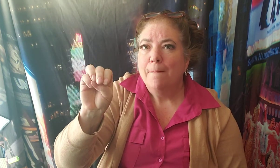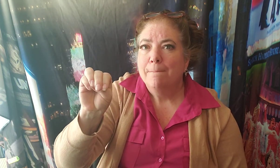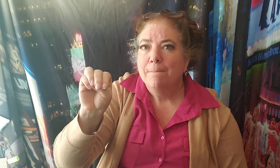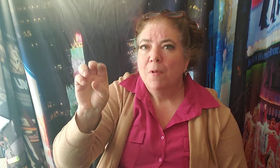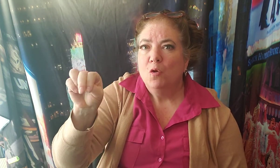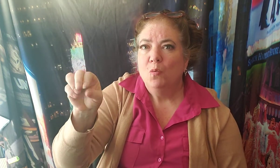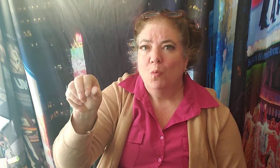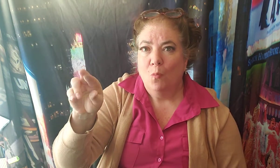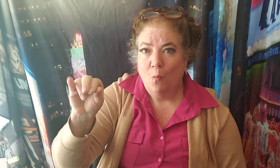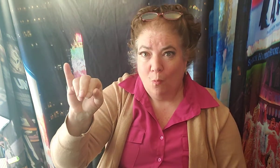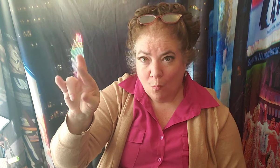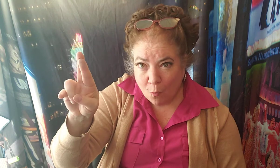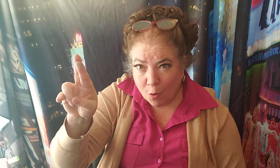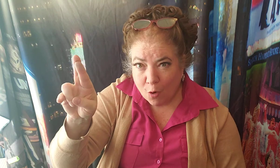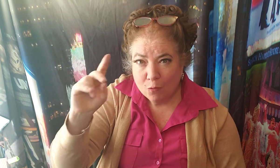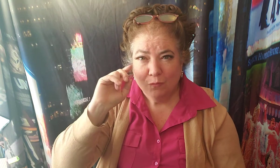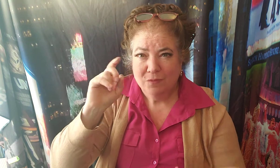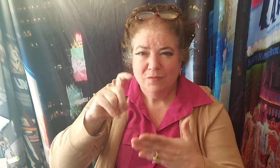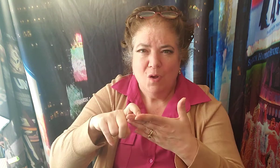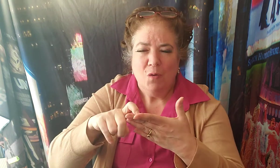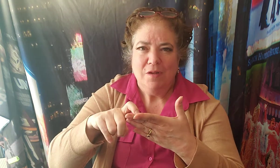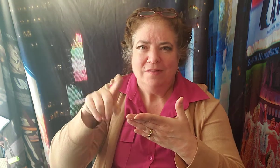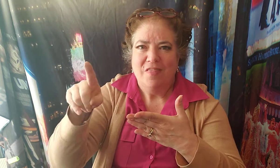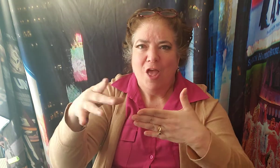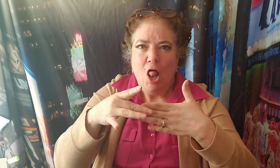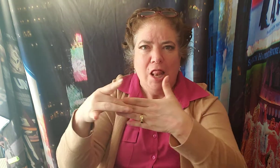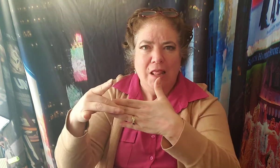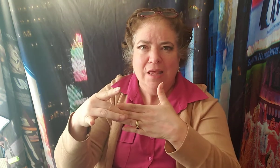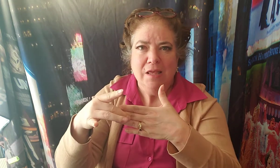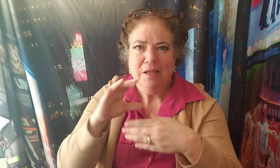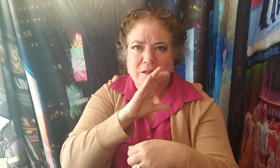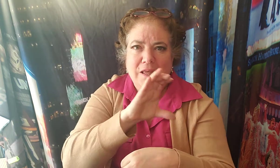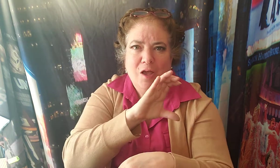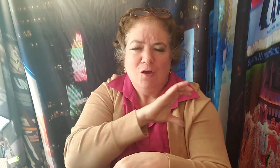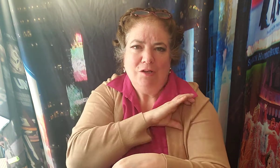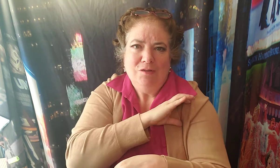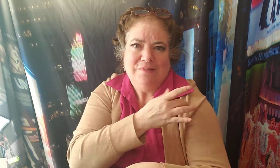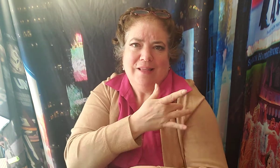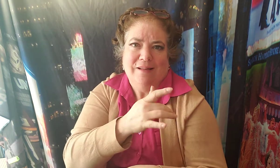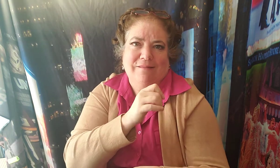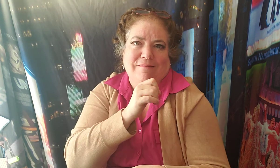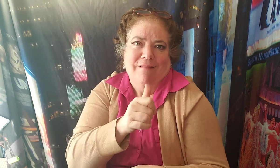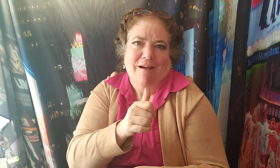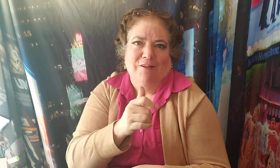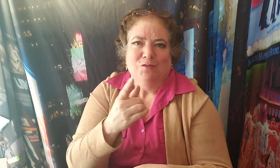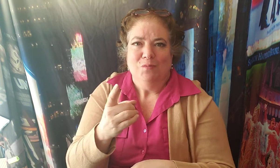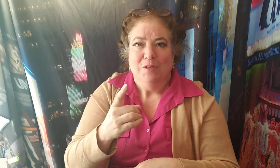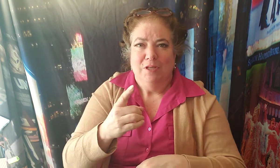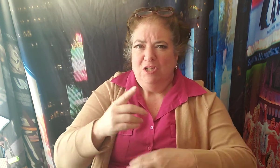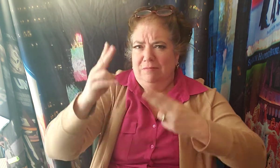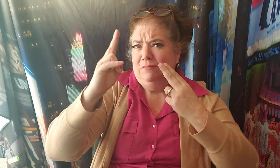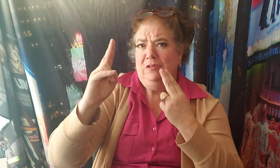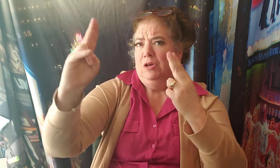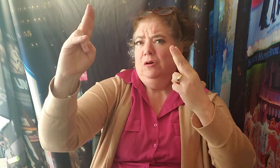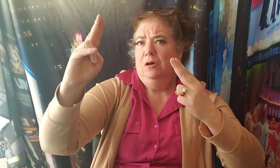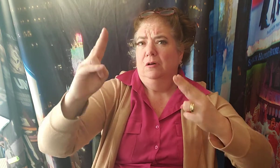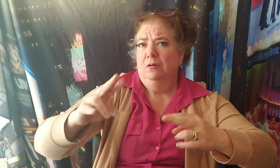morals are a little off. They have their own code of ethics, but they're not by any means a good